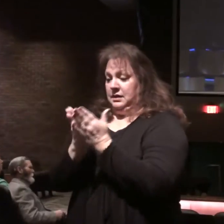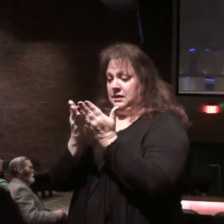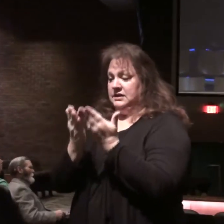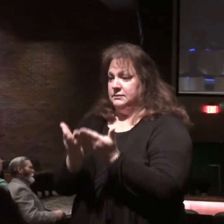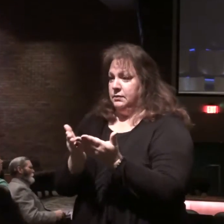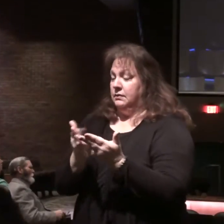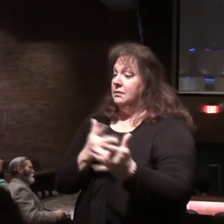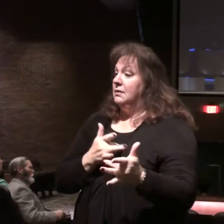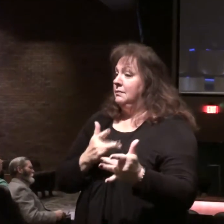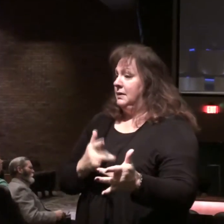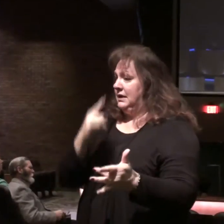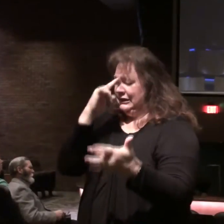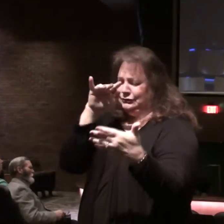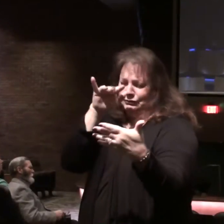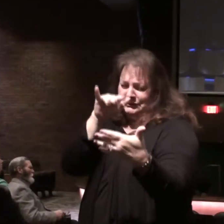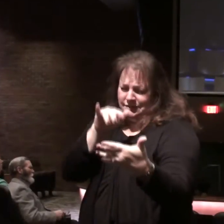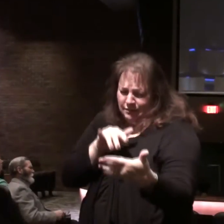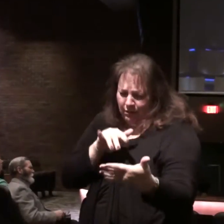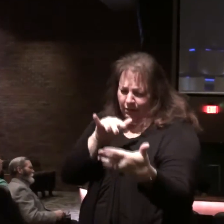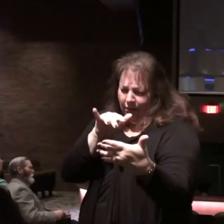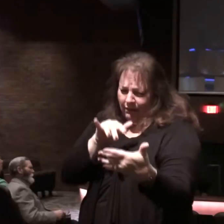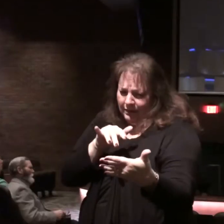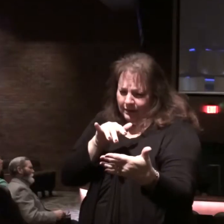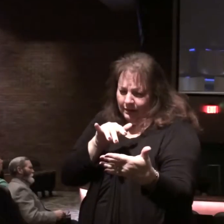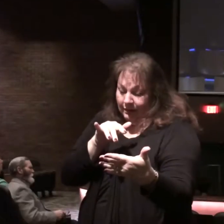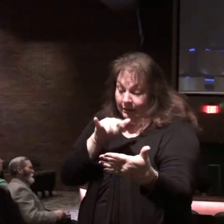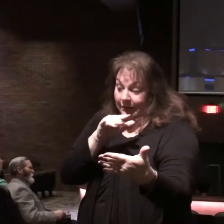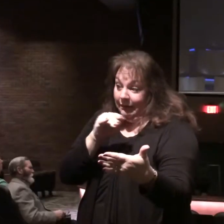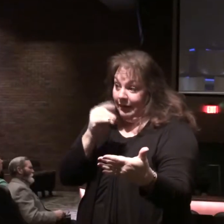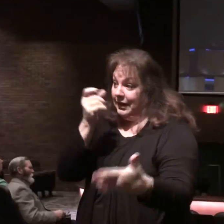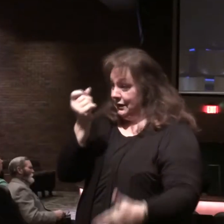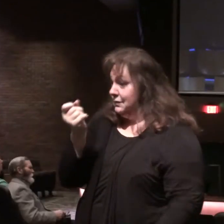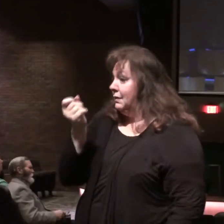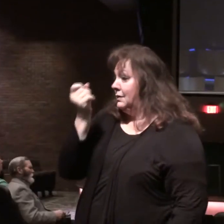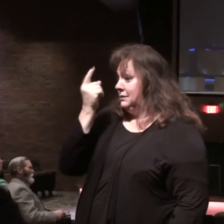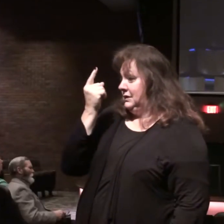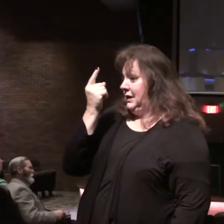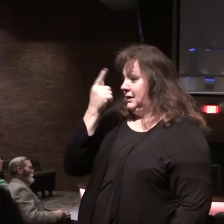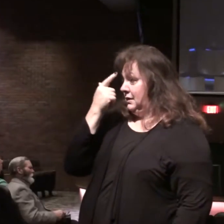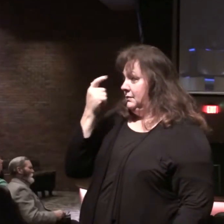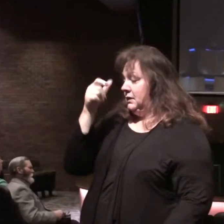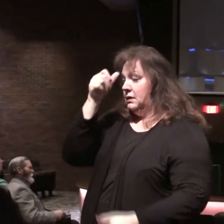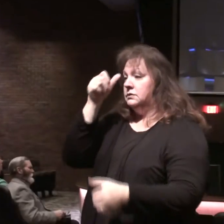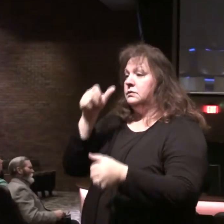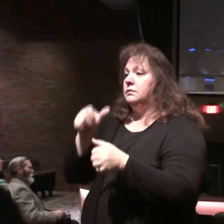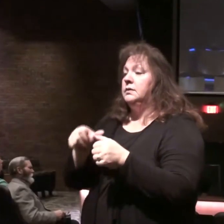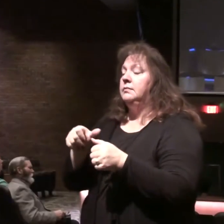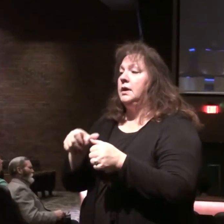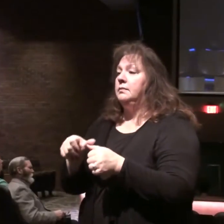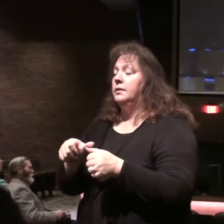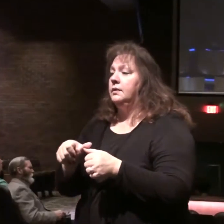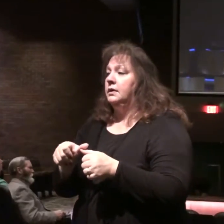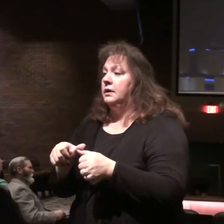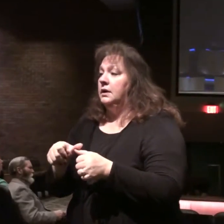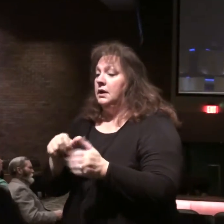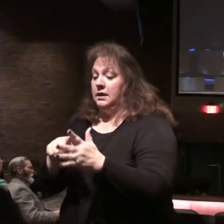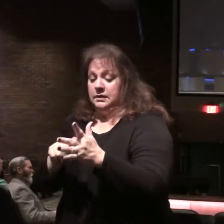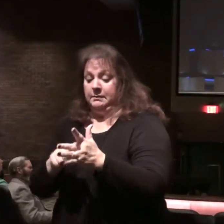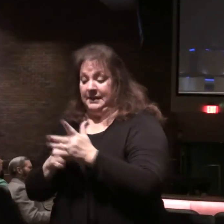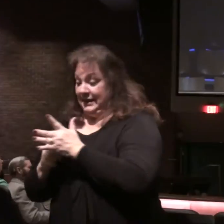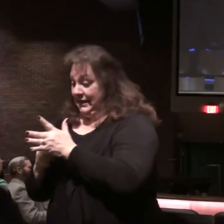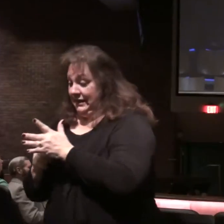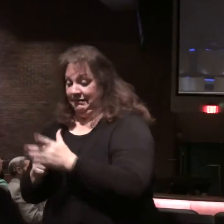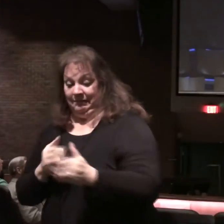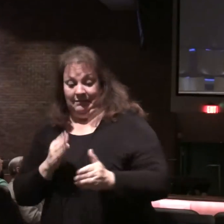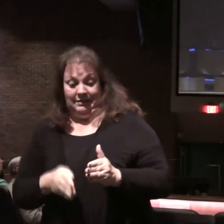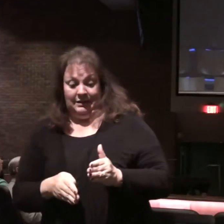intended to be studied and understood. Because remember, we are told it's beginning and it's